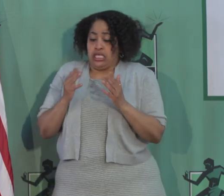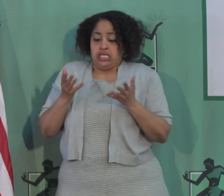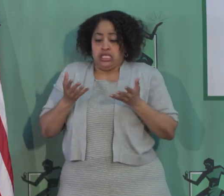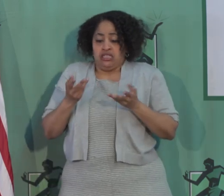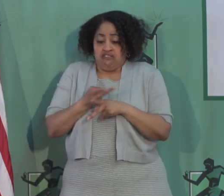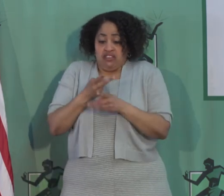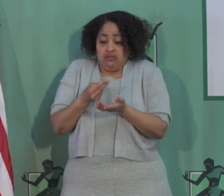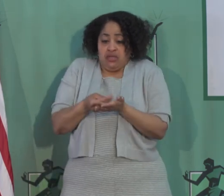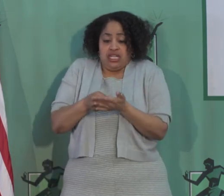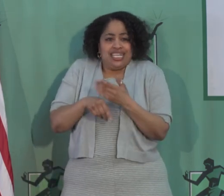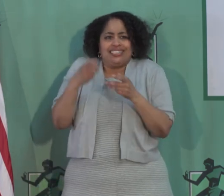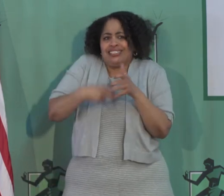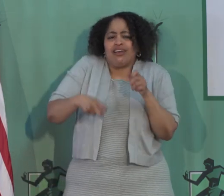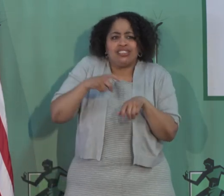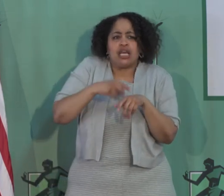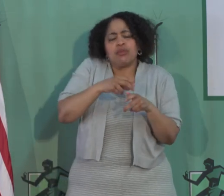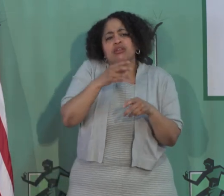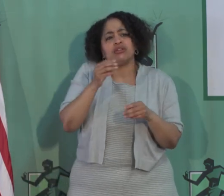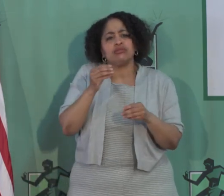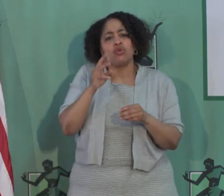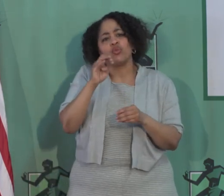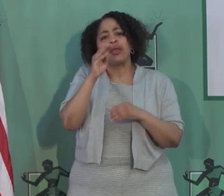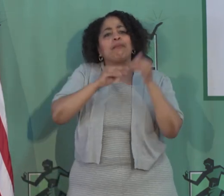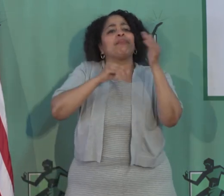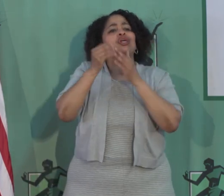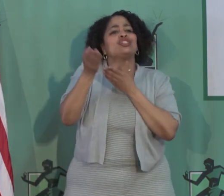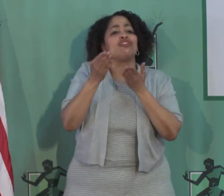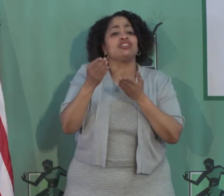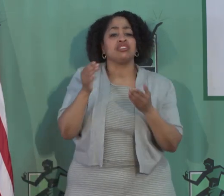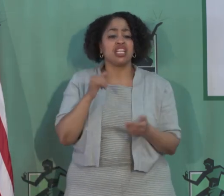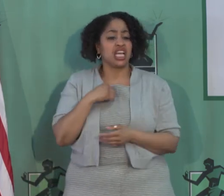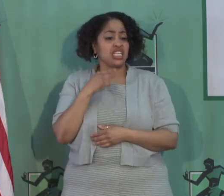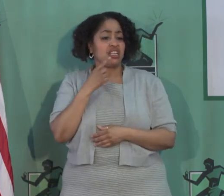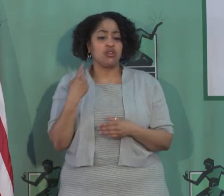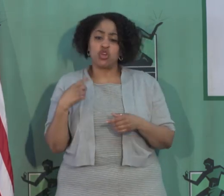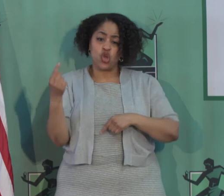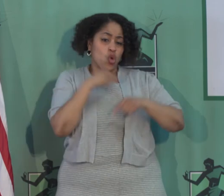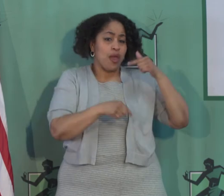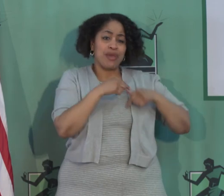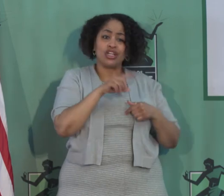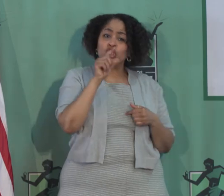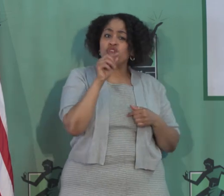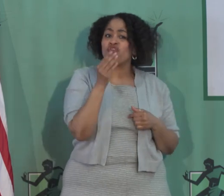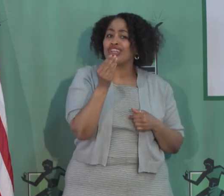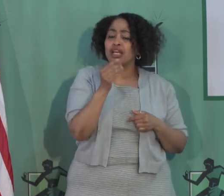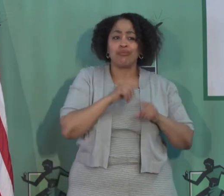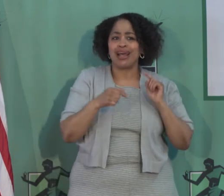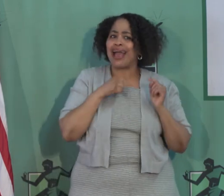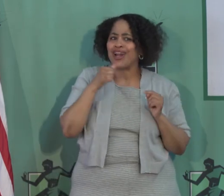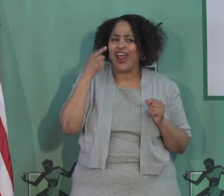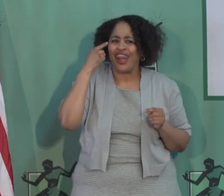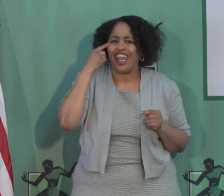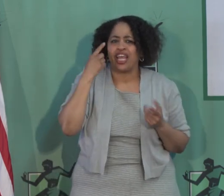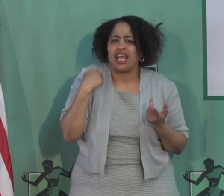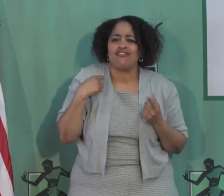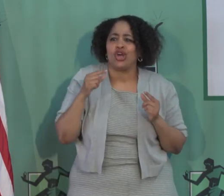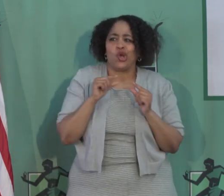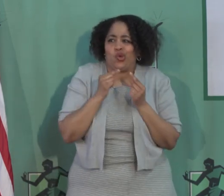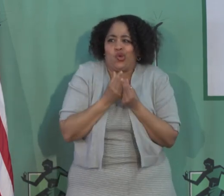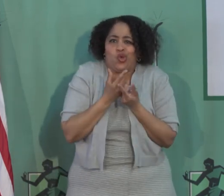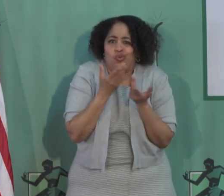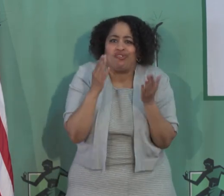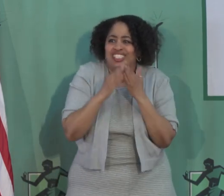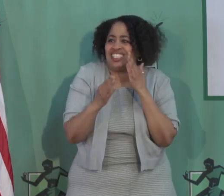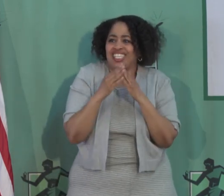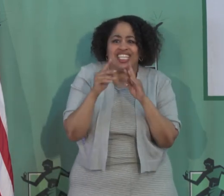rebuild services. And I said to all of them, we're going back to 2014. But I don't think there's a group of